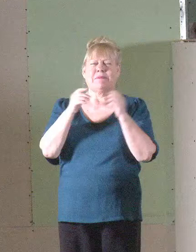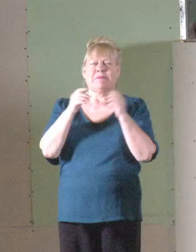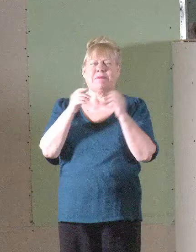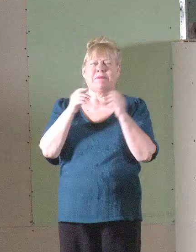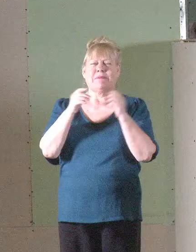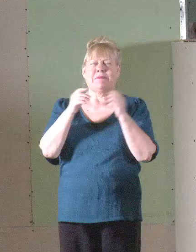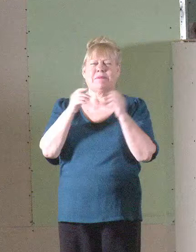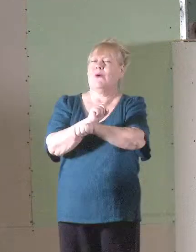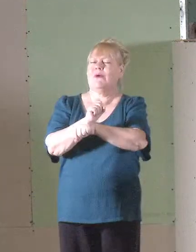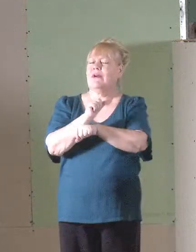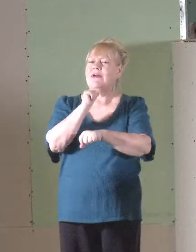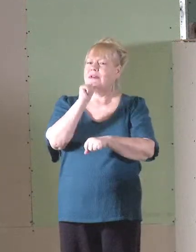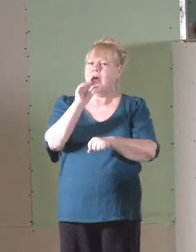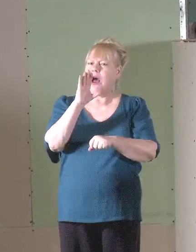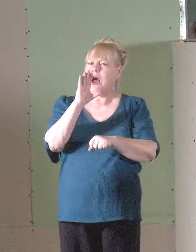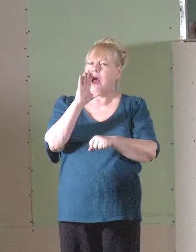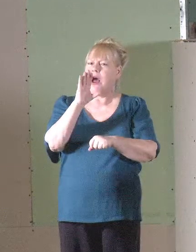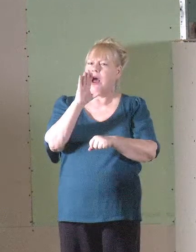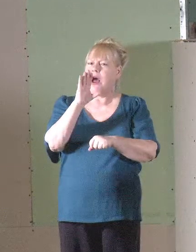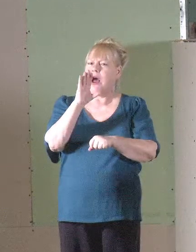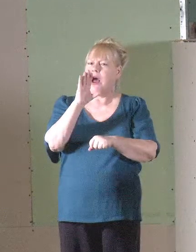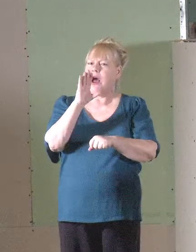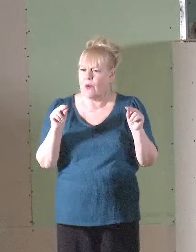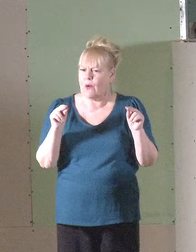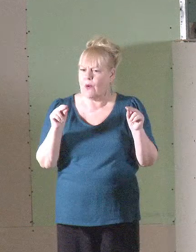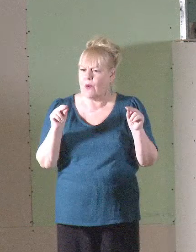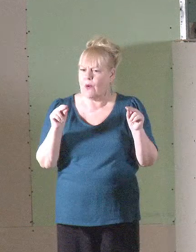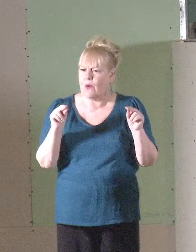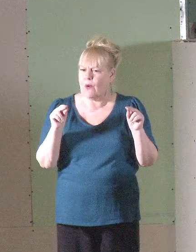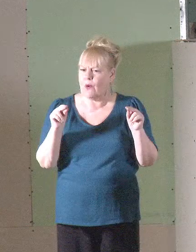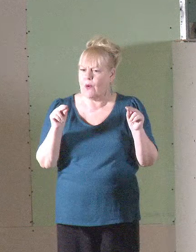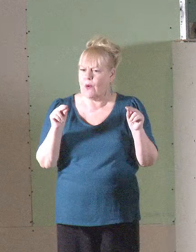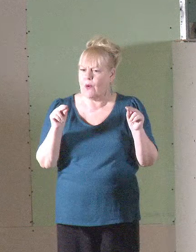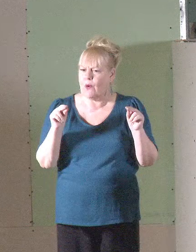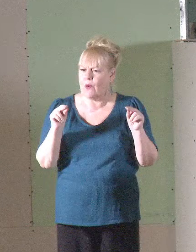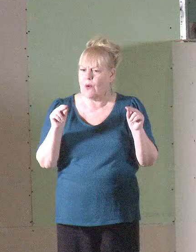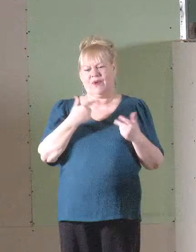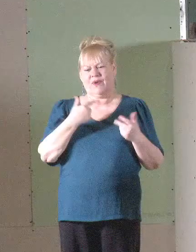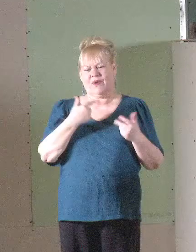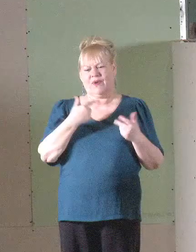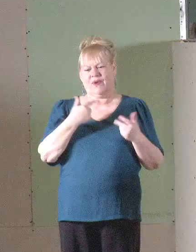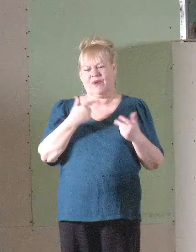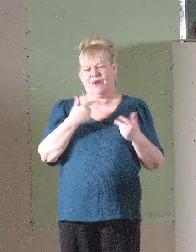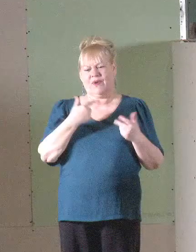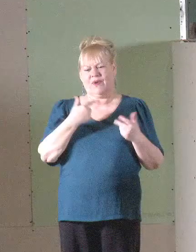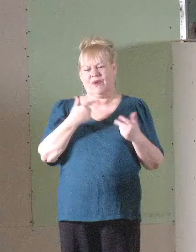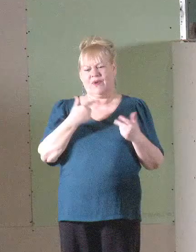Not so we'll be saved, but because we are saved.